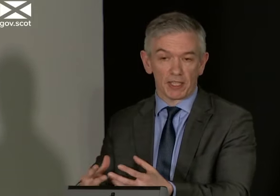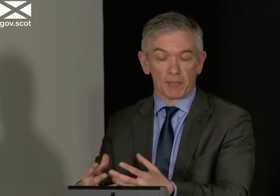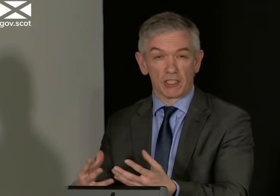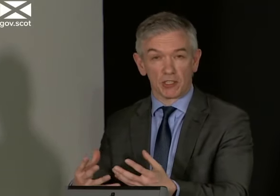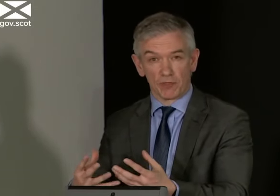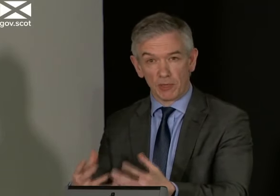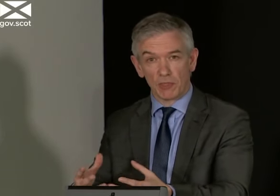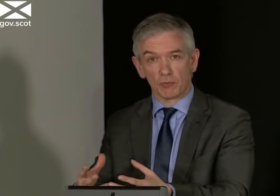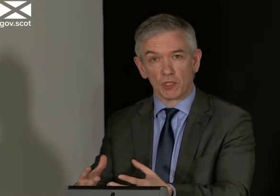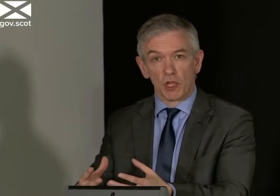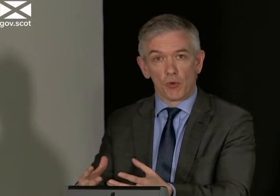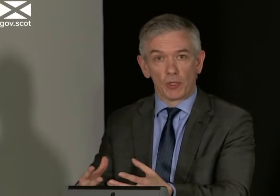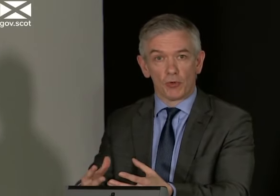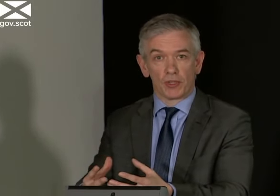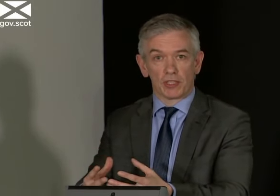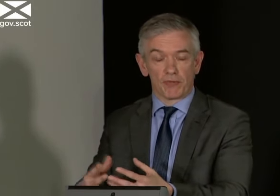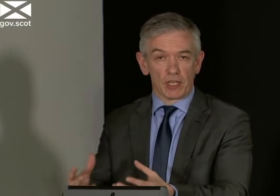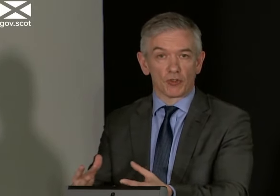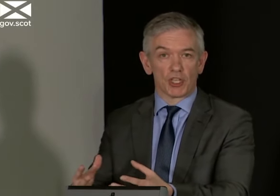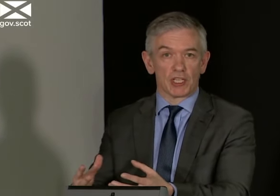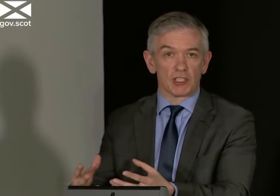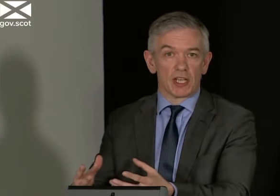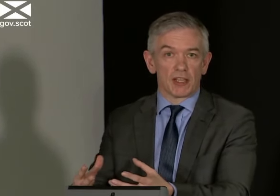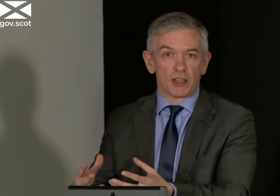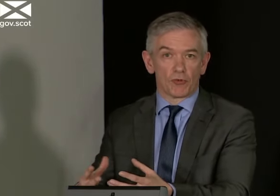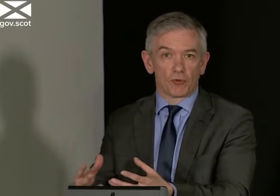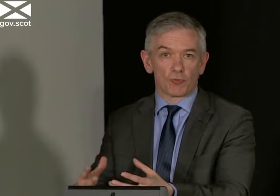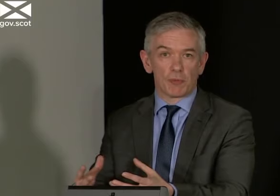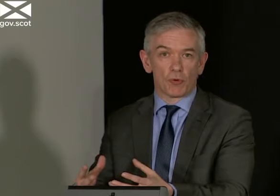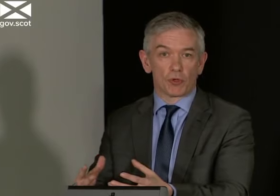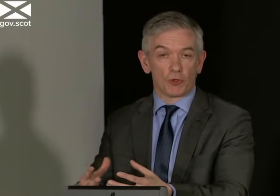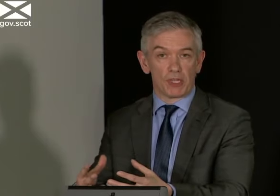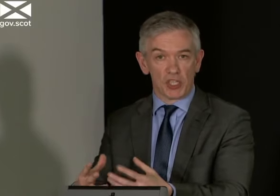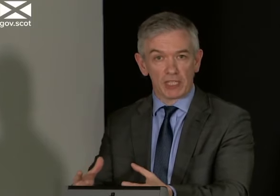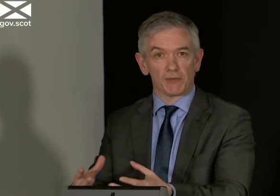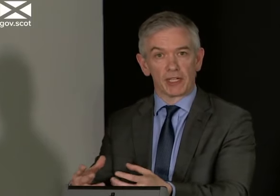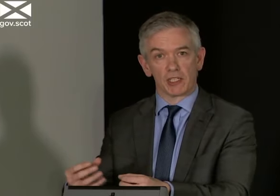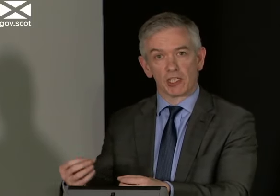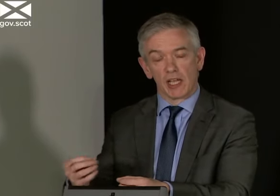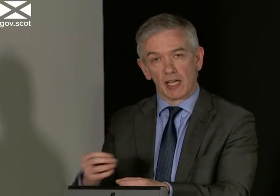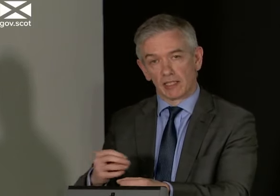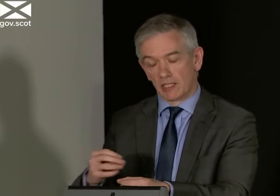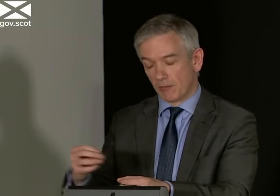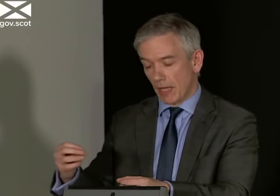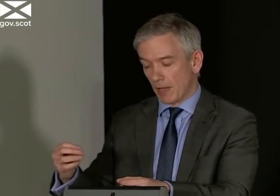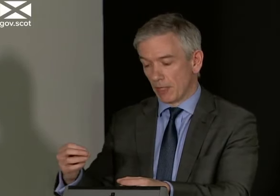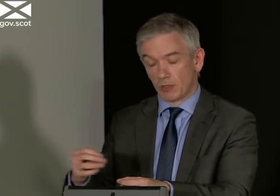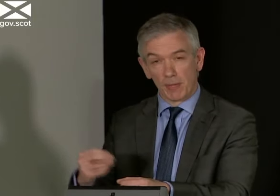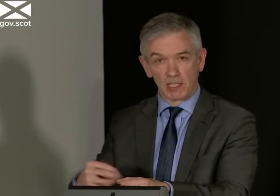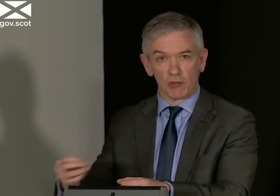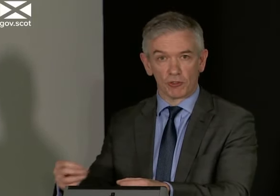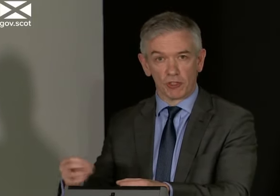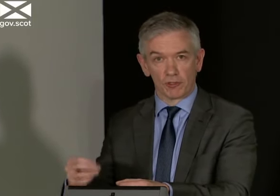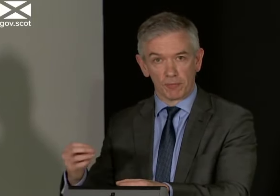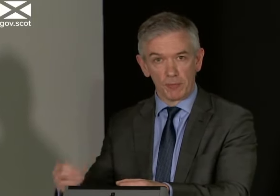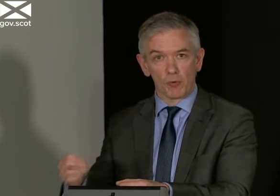shown in the presence of symptoms, we know that there's a very good chance that those people could be shedding virus and be able